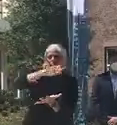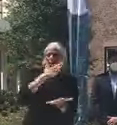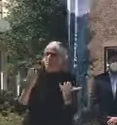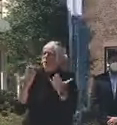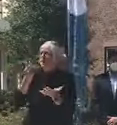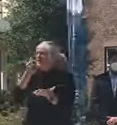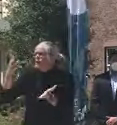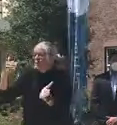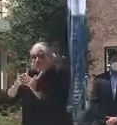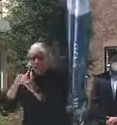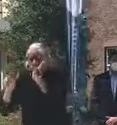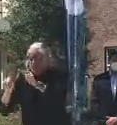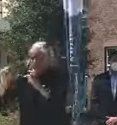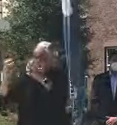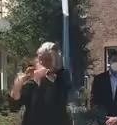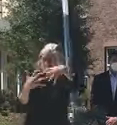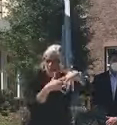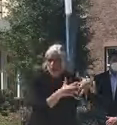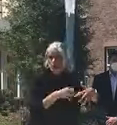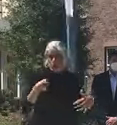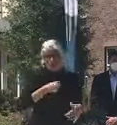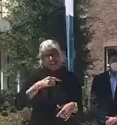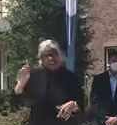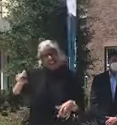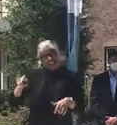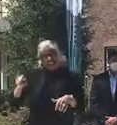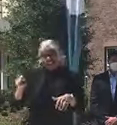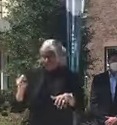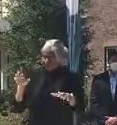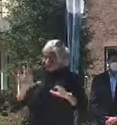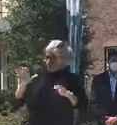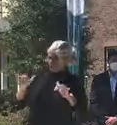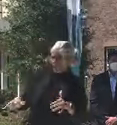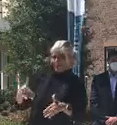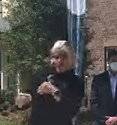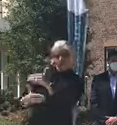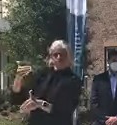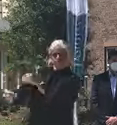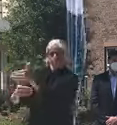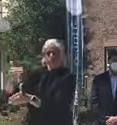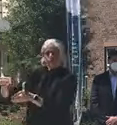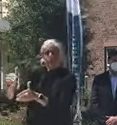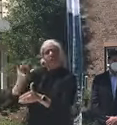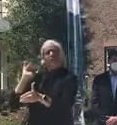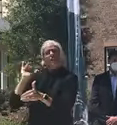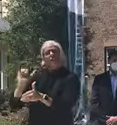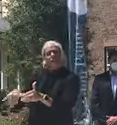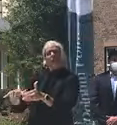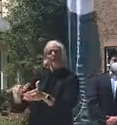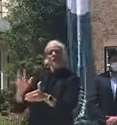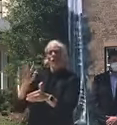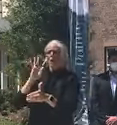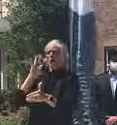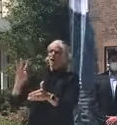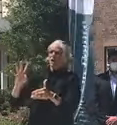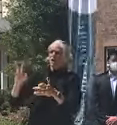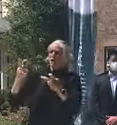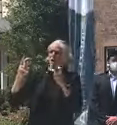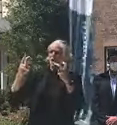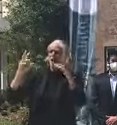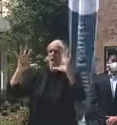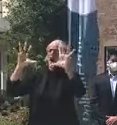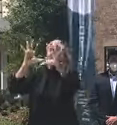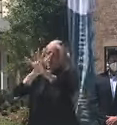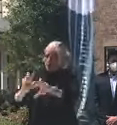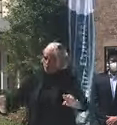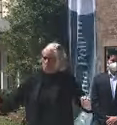people. And you would need to do it in a way that kind of pass muster to be able to draw conclusions from. But I